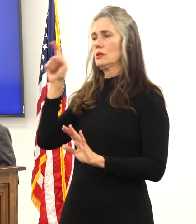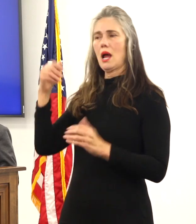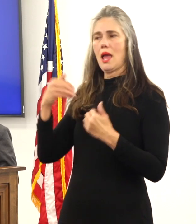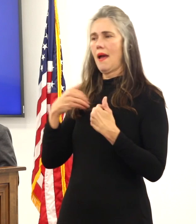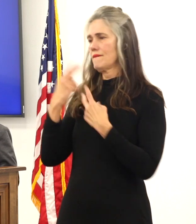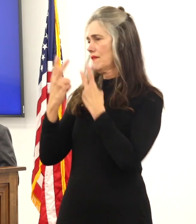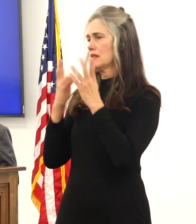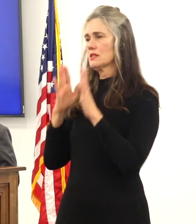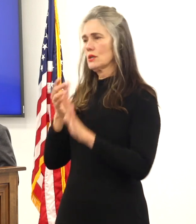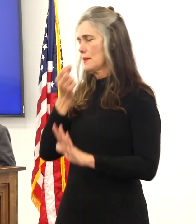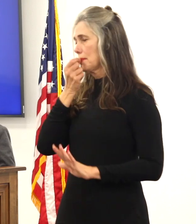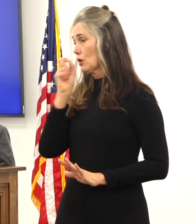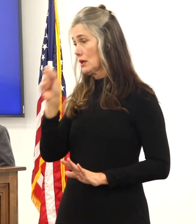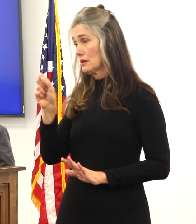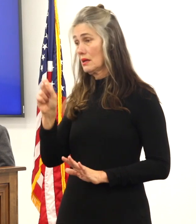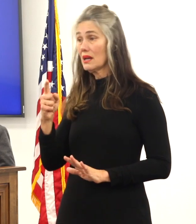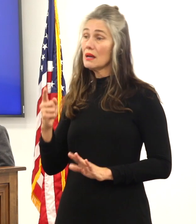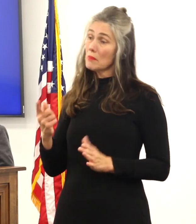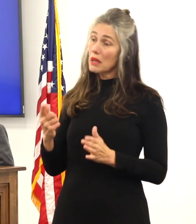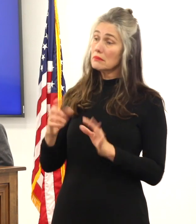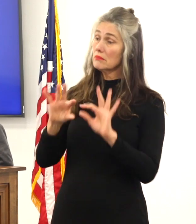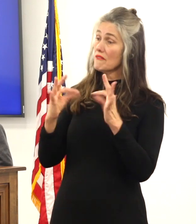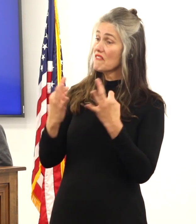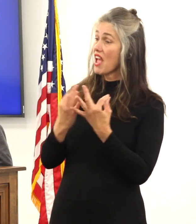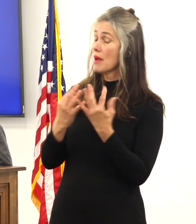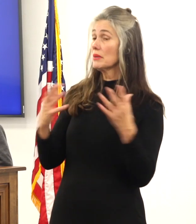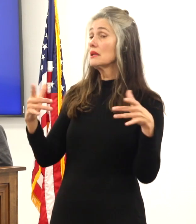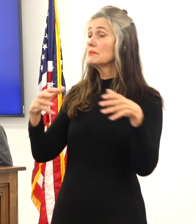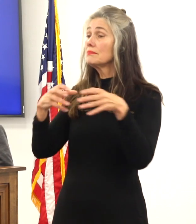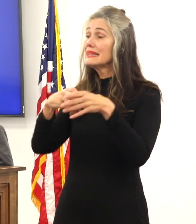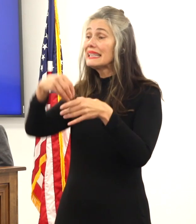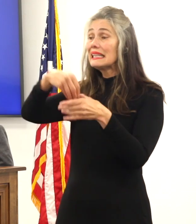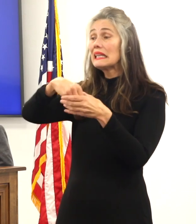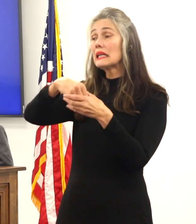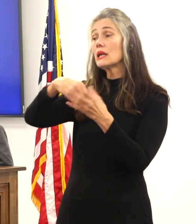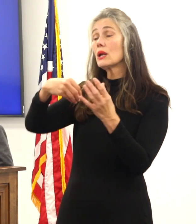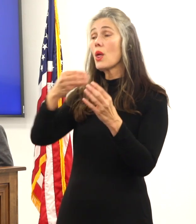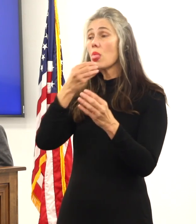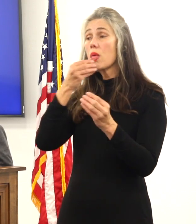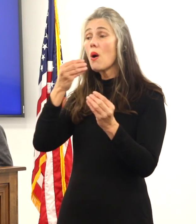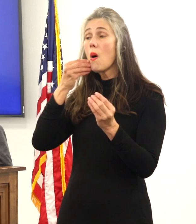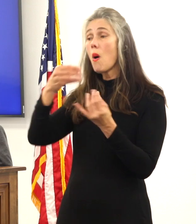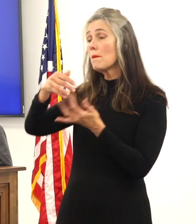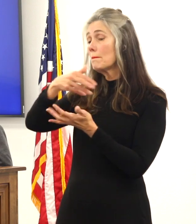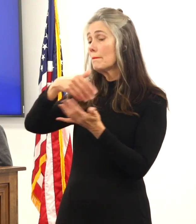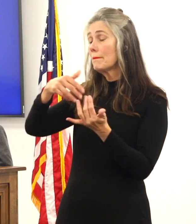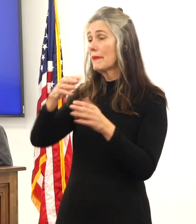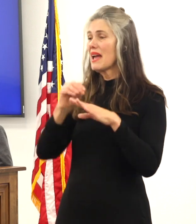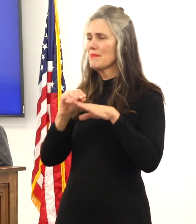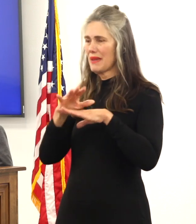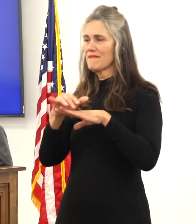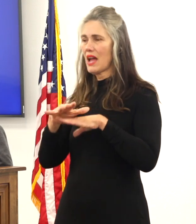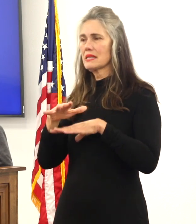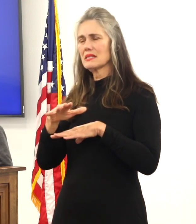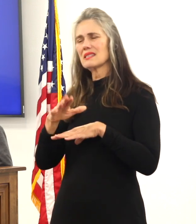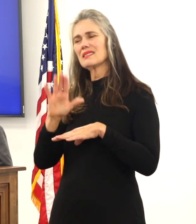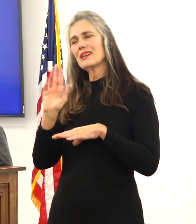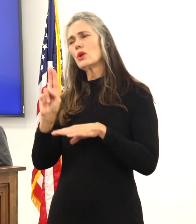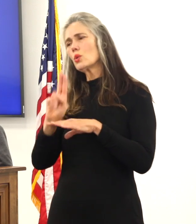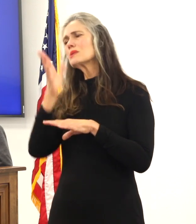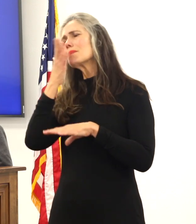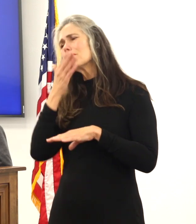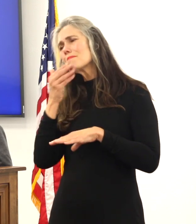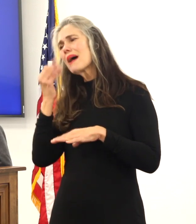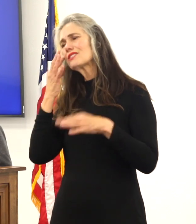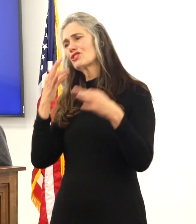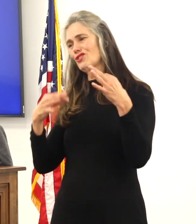family families coming together within homes my advice is to please use your best judgment